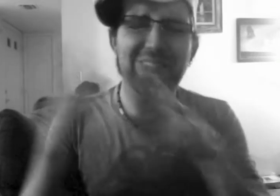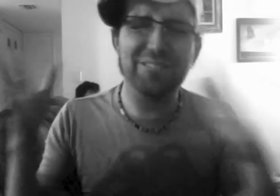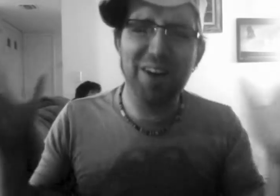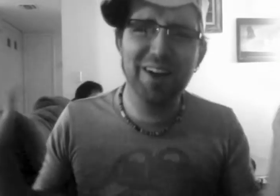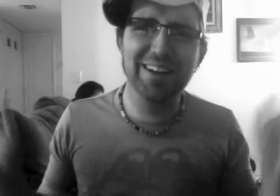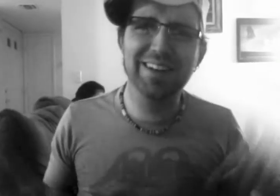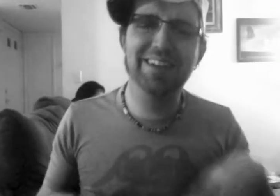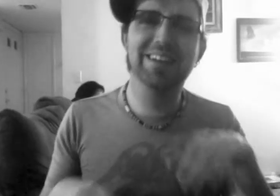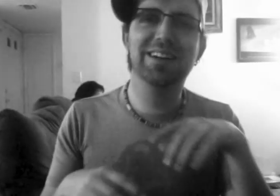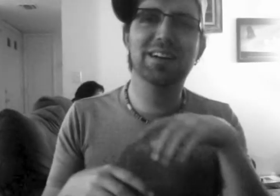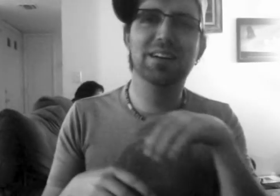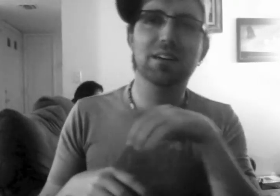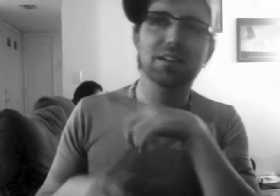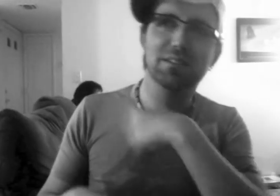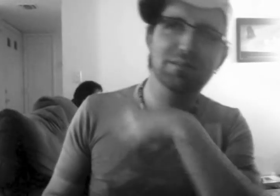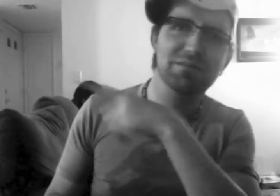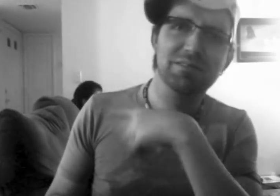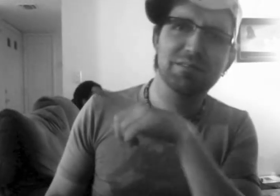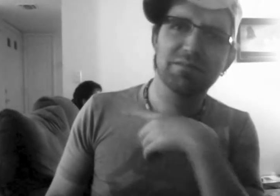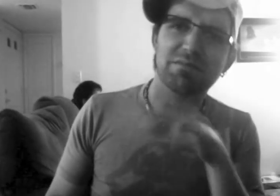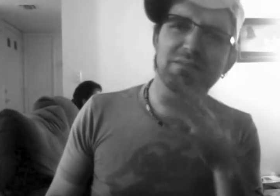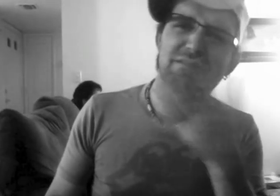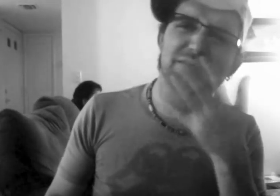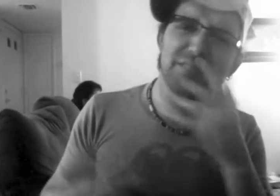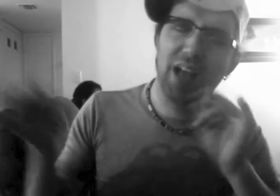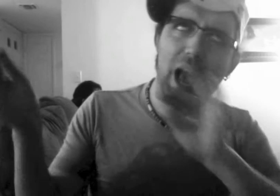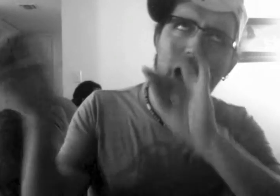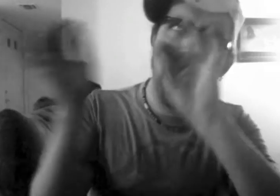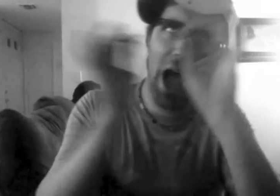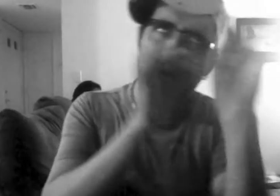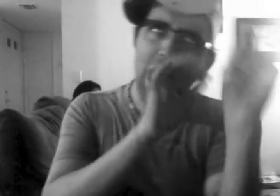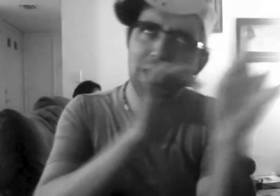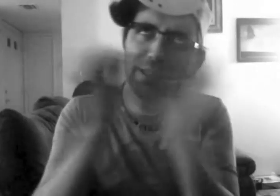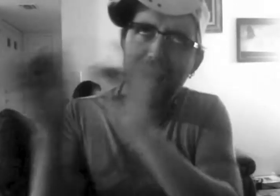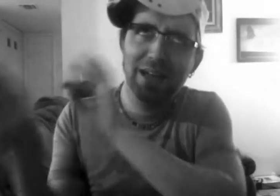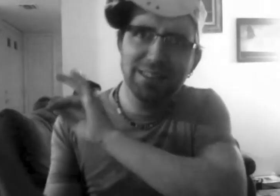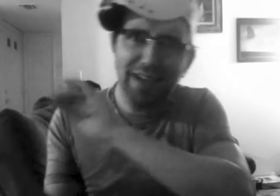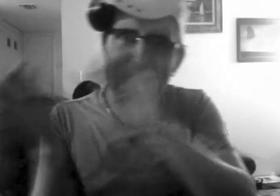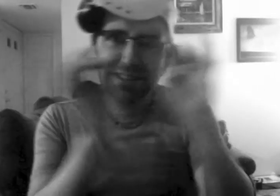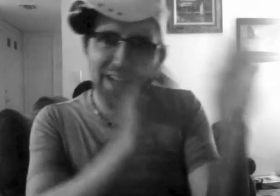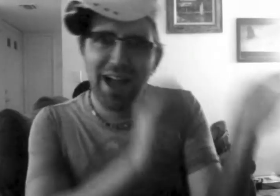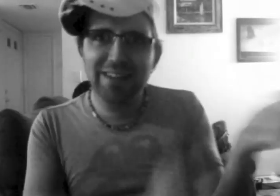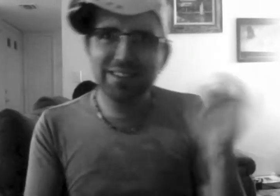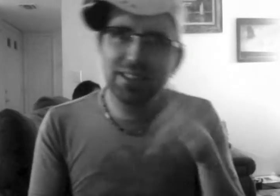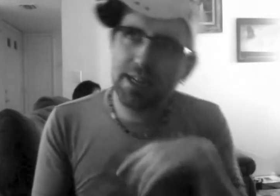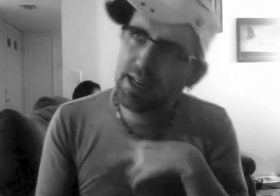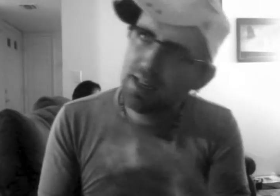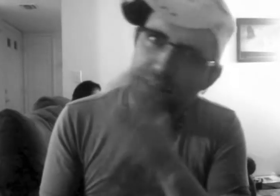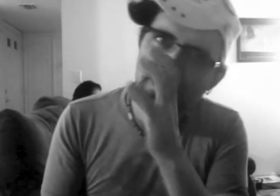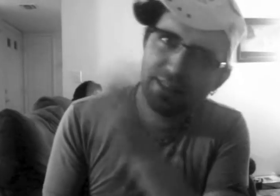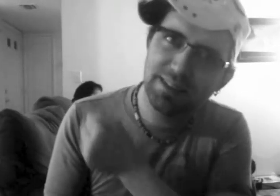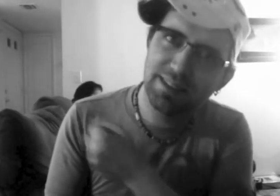room. This is the hospital person on the Dr. Hunter Hunter. What? You mean you are with that? See the camera?